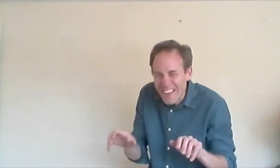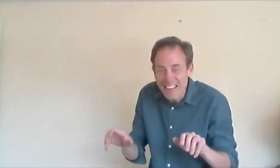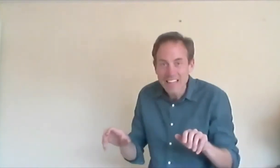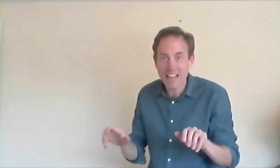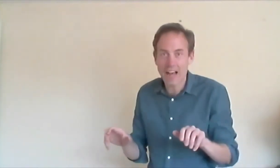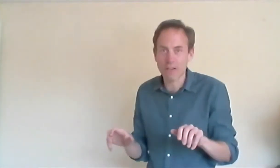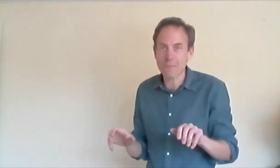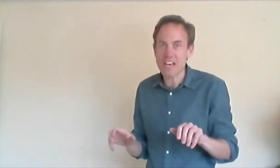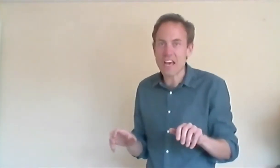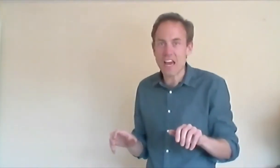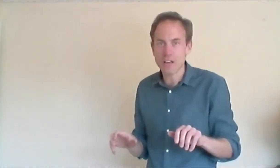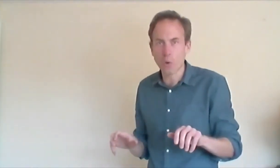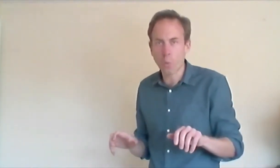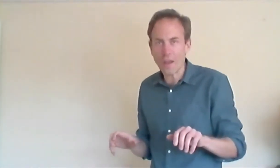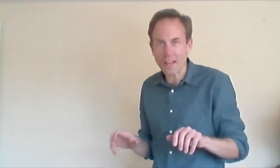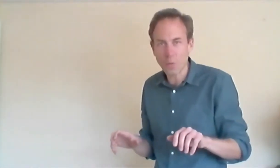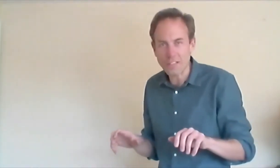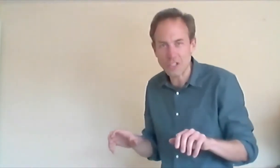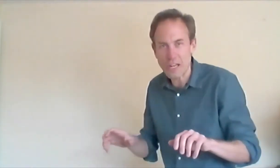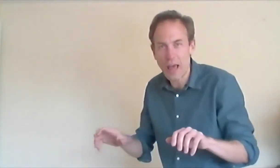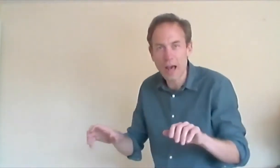Now let me hear your wicked witchy laugh.